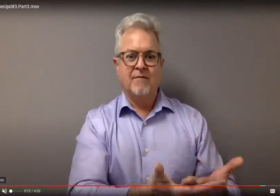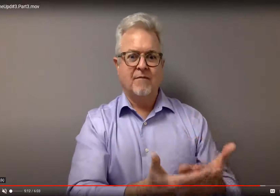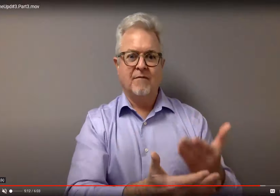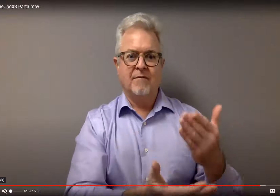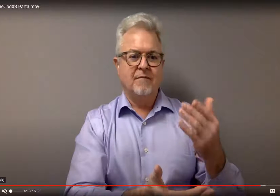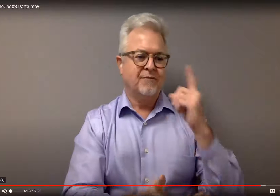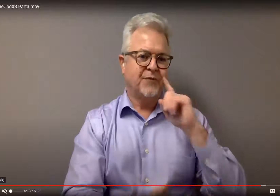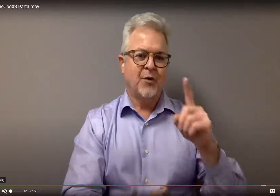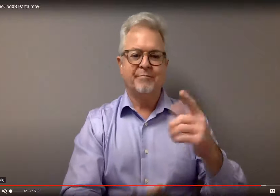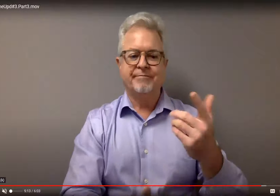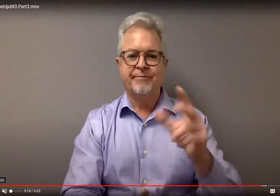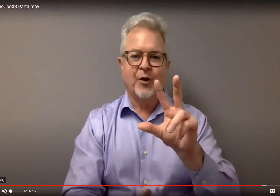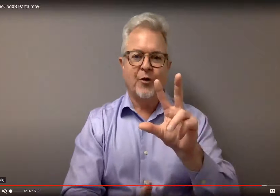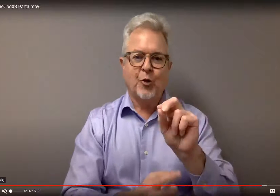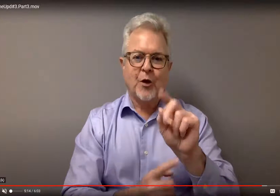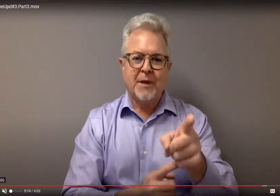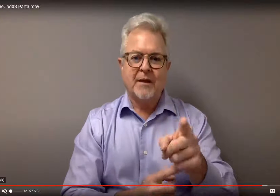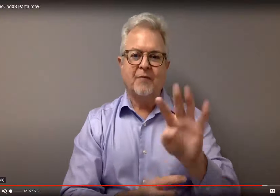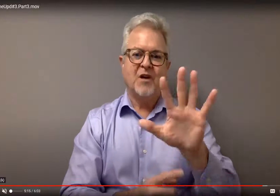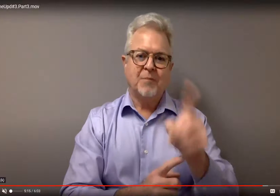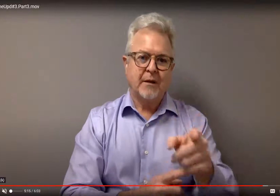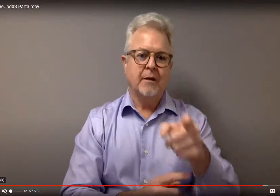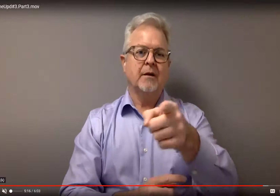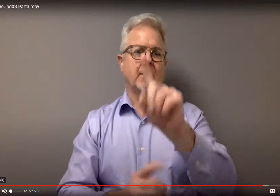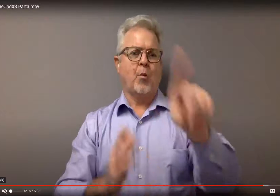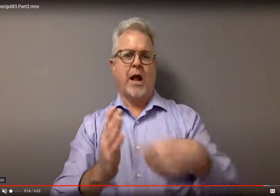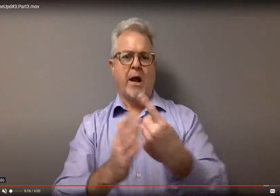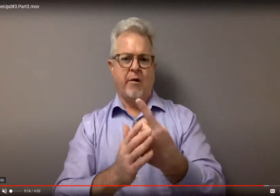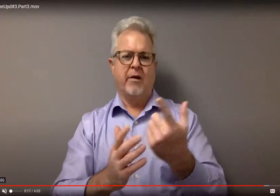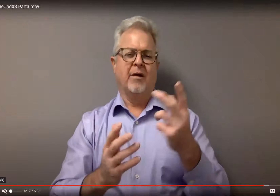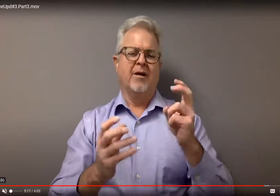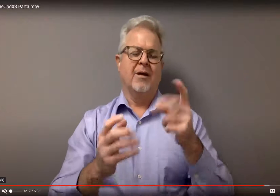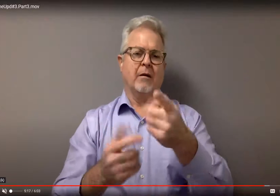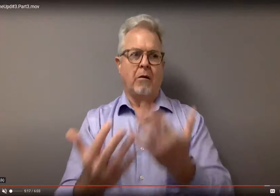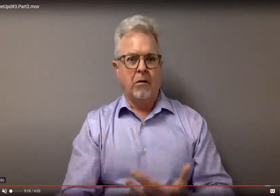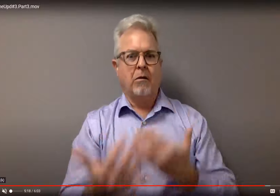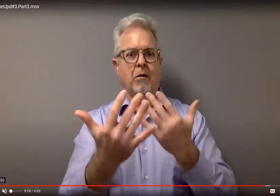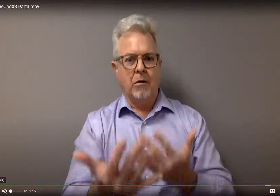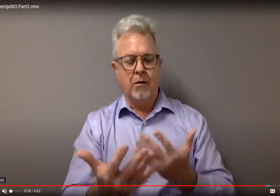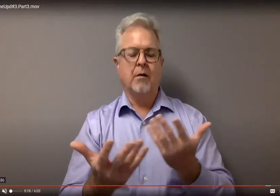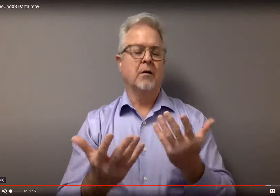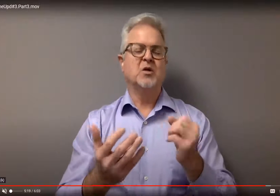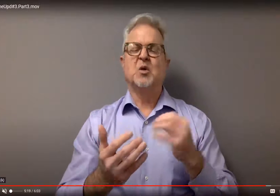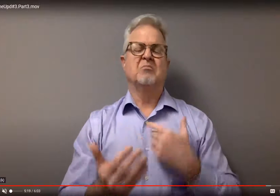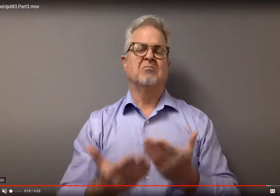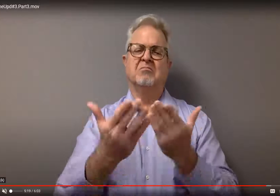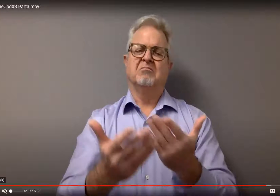There are other people who haven't arrived yet, people who have an appointment 30 minutes or 45 minutes ahead.